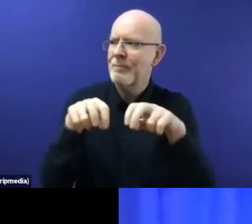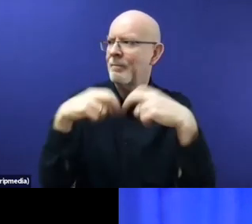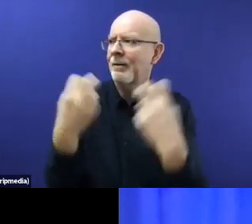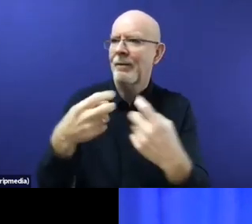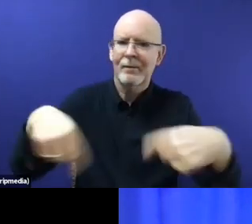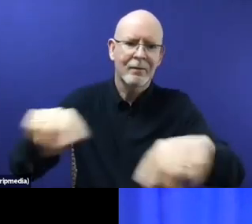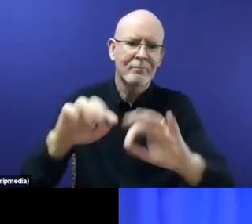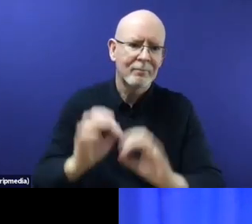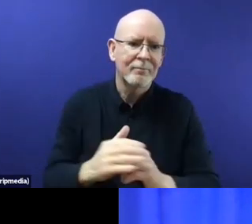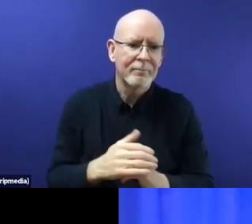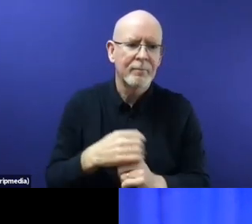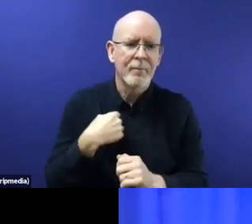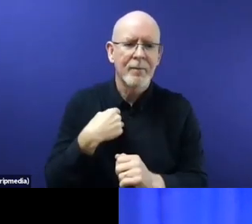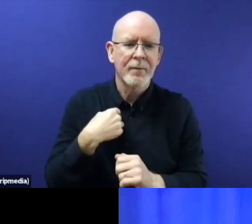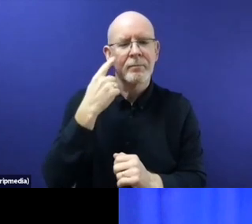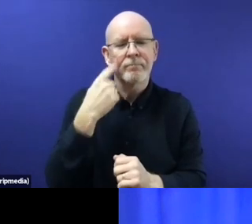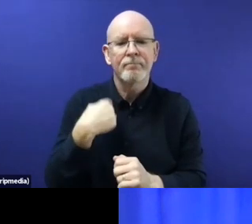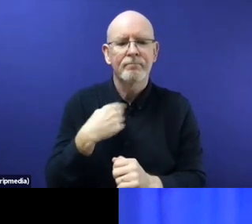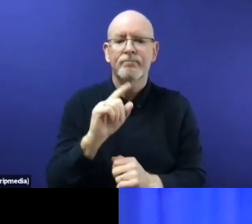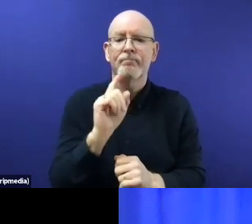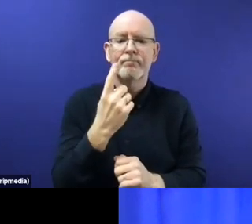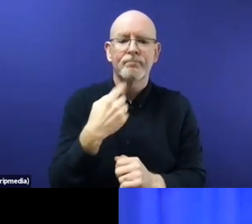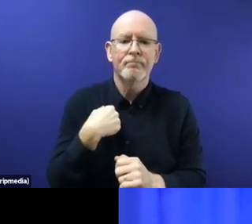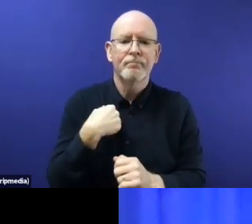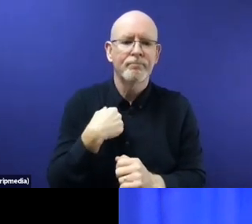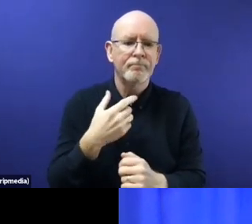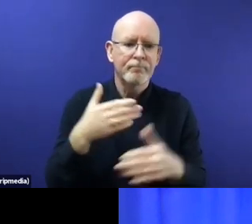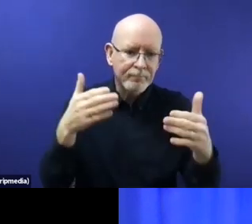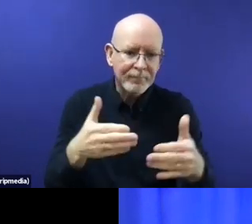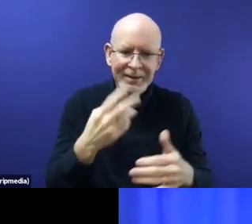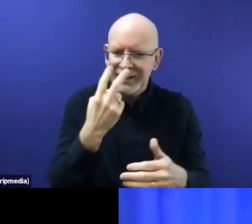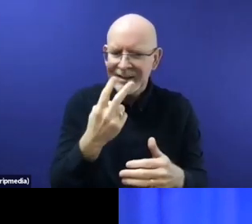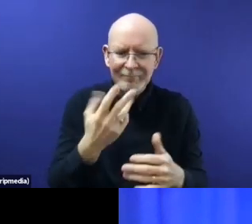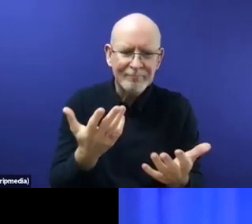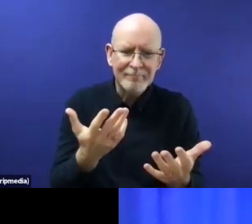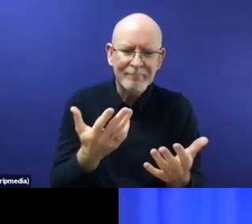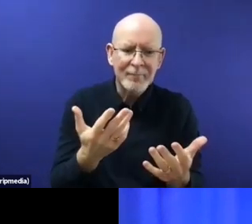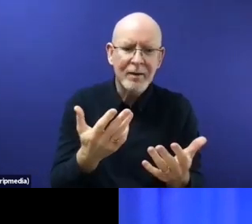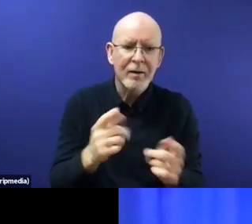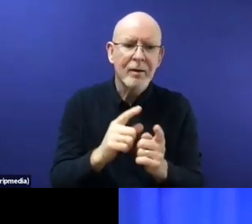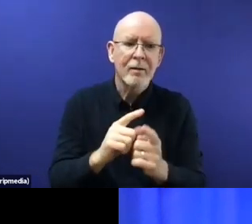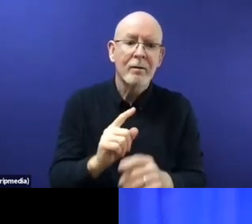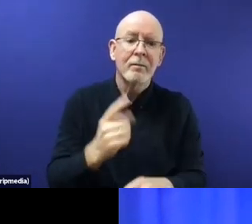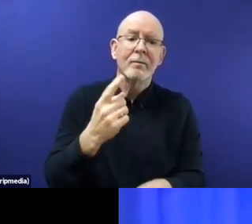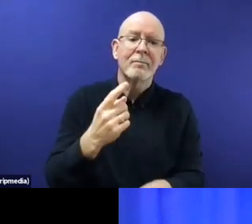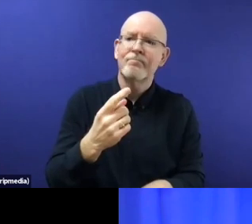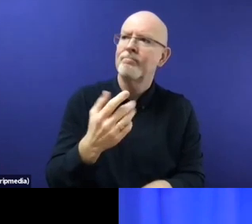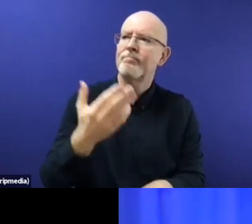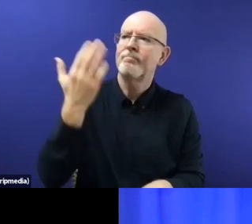start of the so-called refugee or migration crisis in Europe in 2015, and how when we look